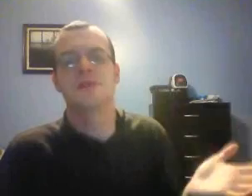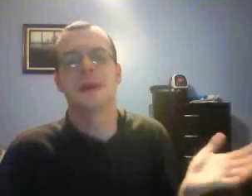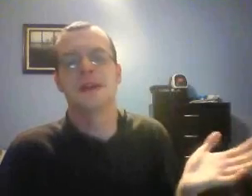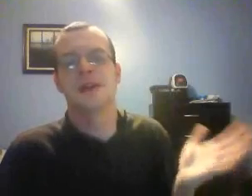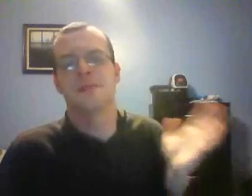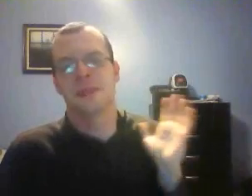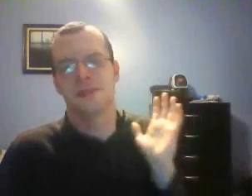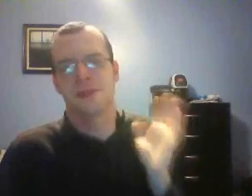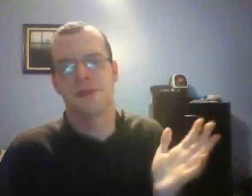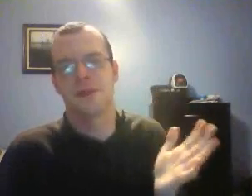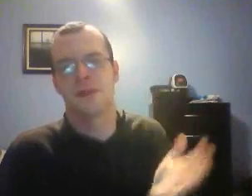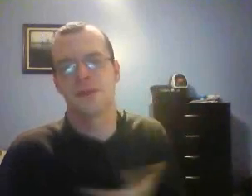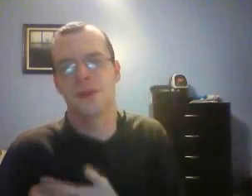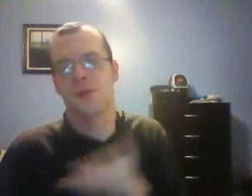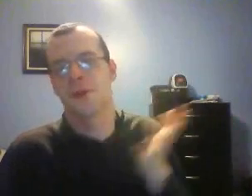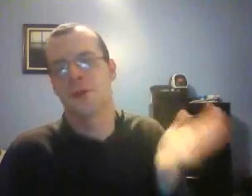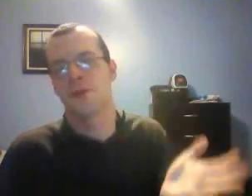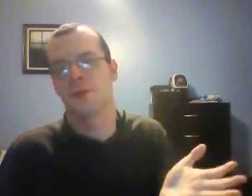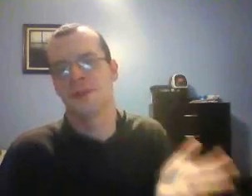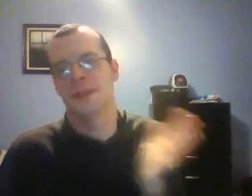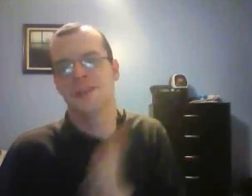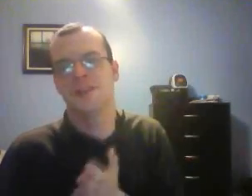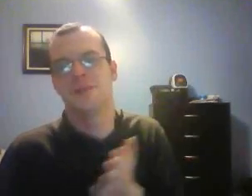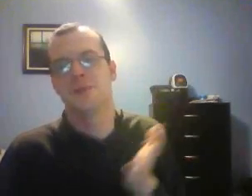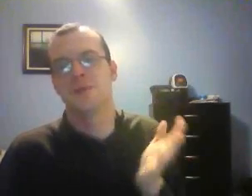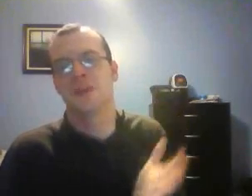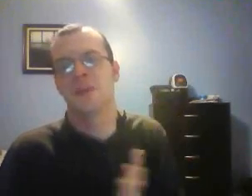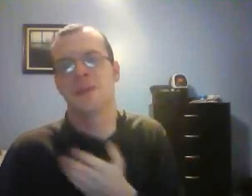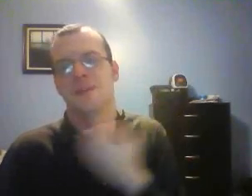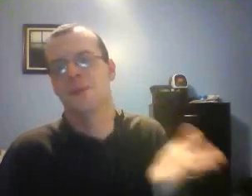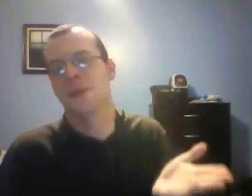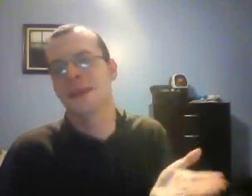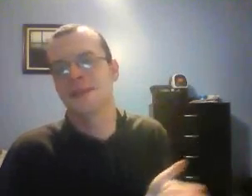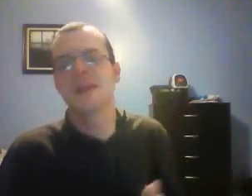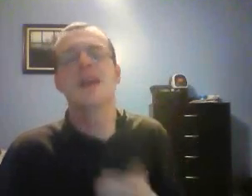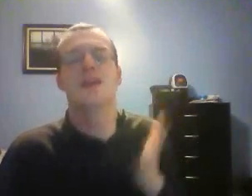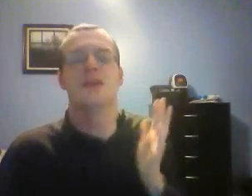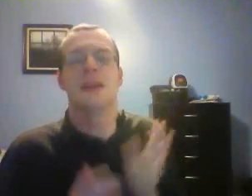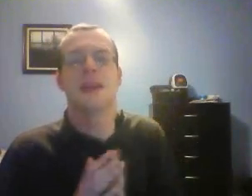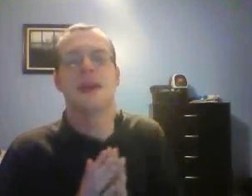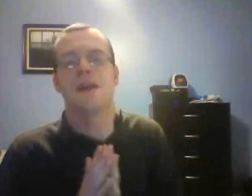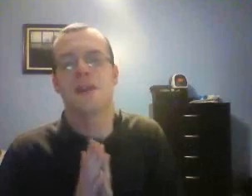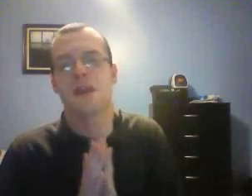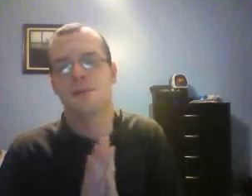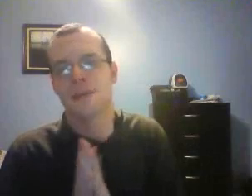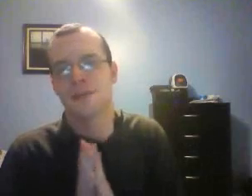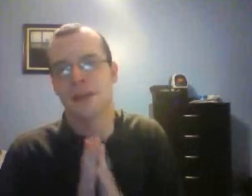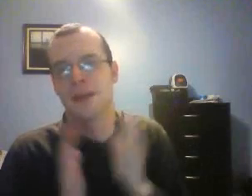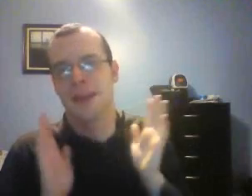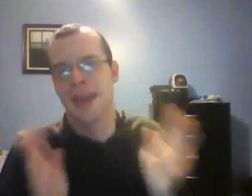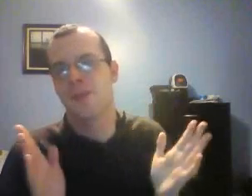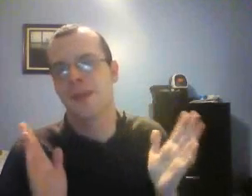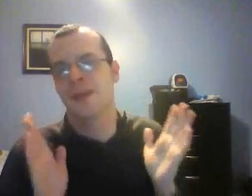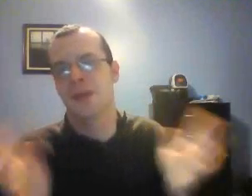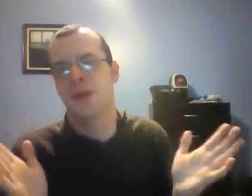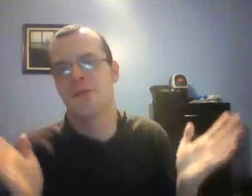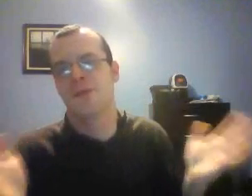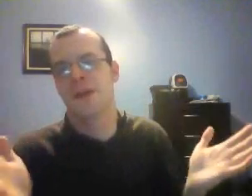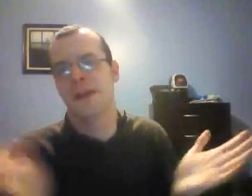YouTube.com slash JonathanClark22.com. On Google Plus and HW Entertainment. Some of the ways you can get in on the conversation. And I can't wait to hear and find